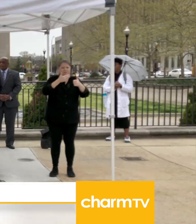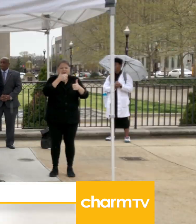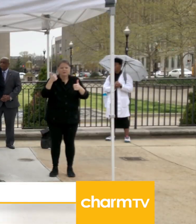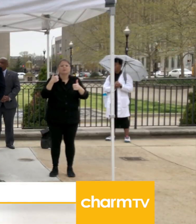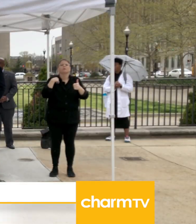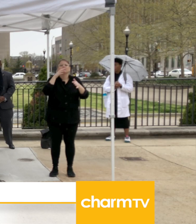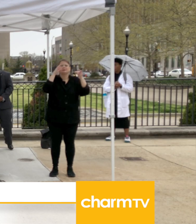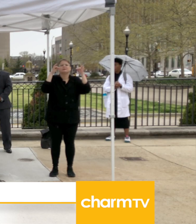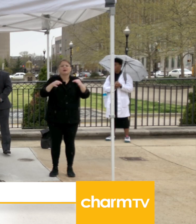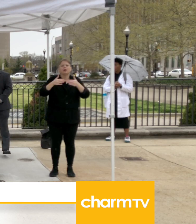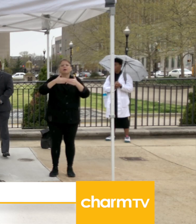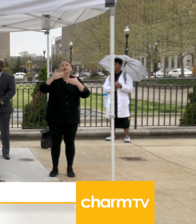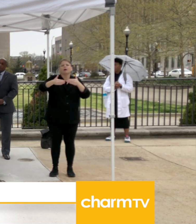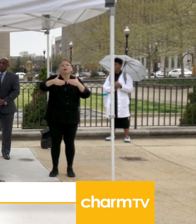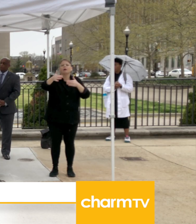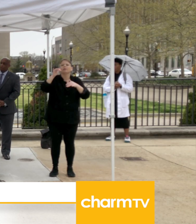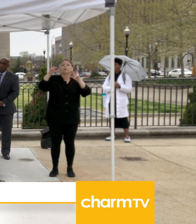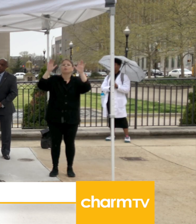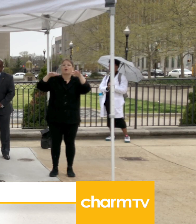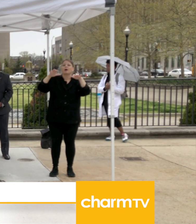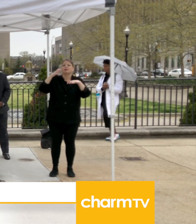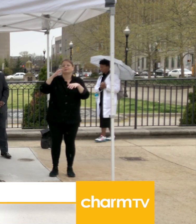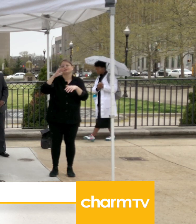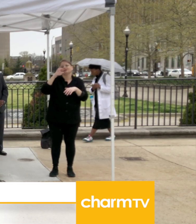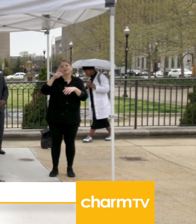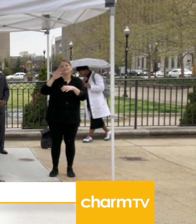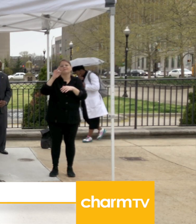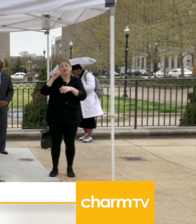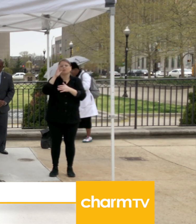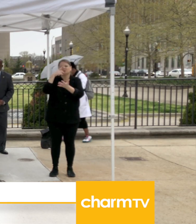Thank you. Can we ask the health commissioner a question? Sure.